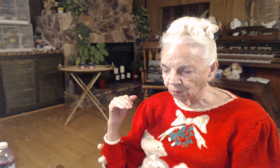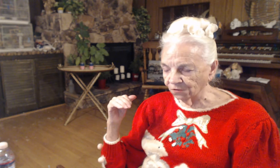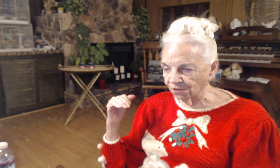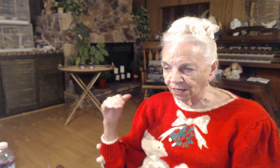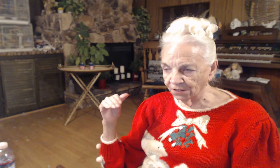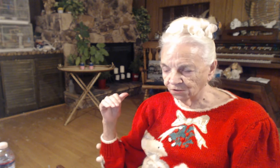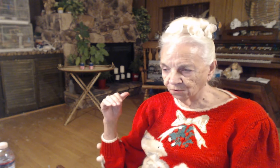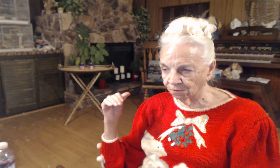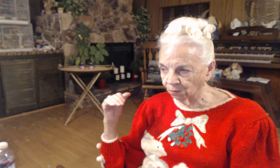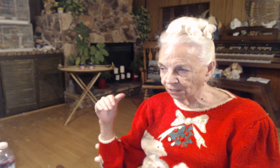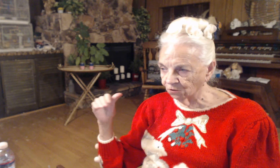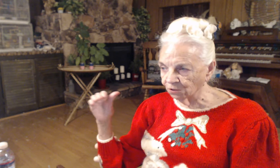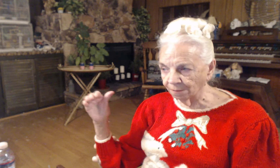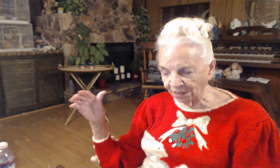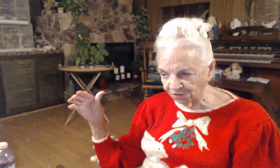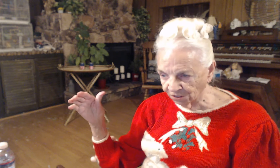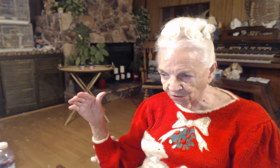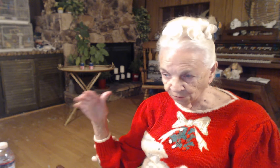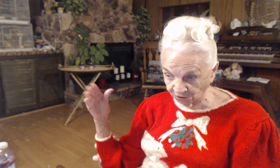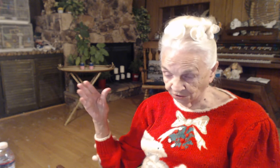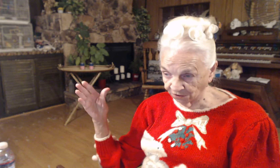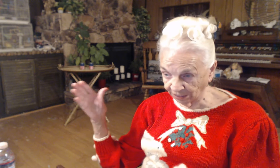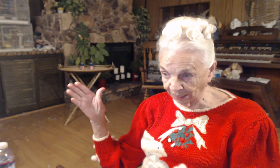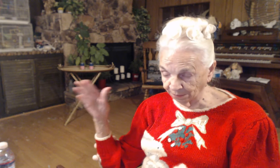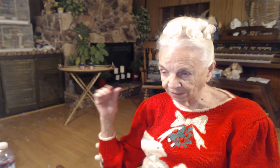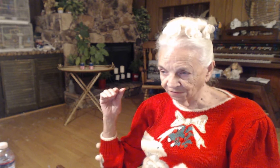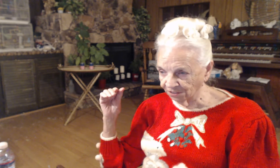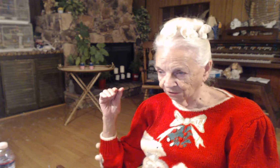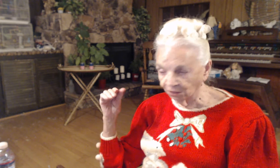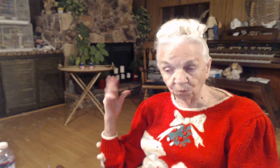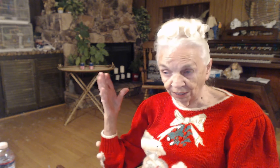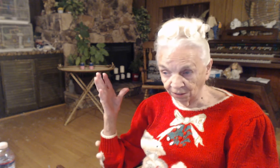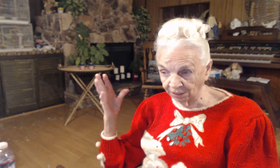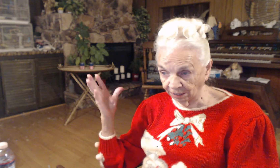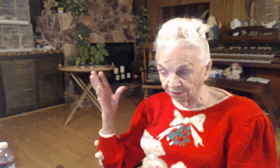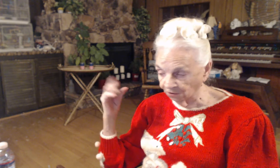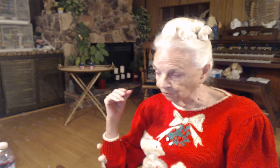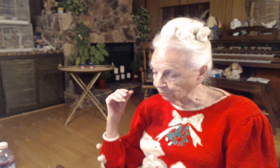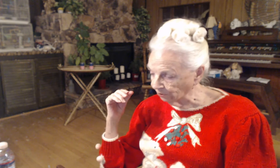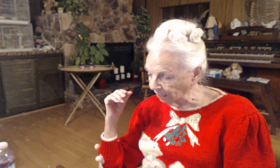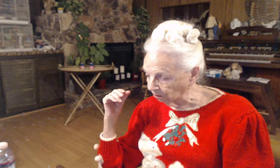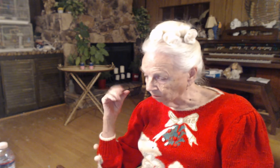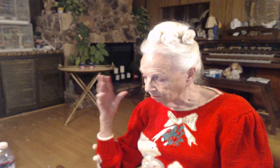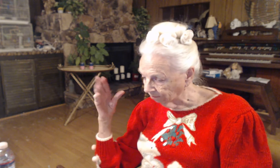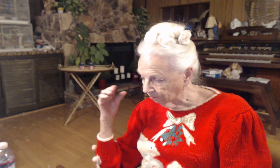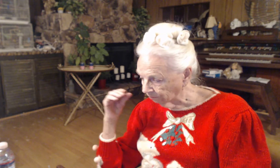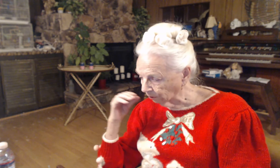on his way to Damascus, which is the capital of Syria. We hear it in the news now, frequently.